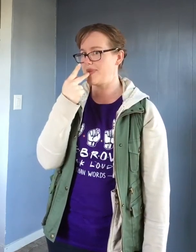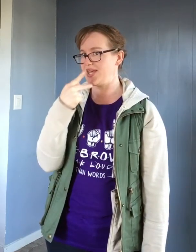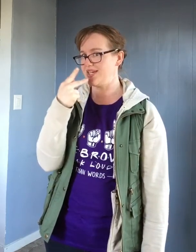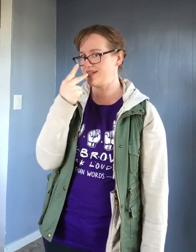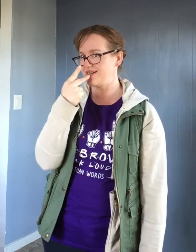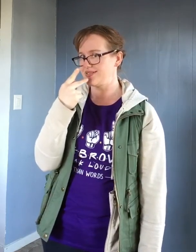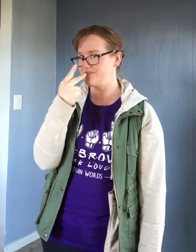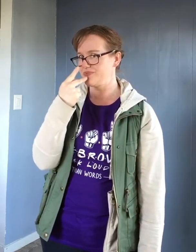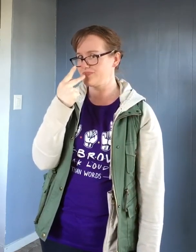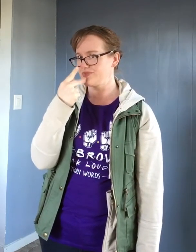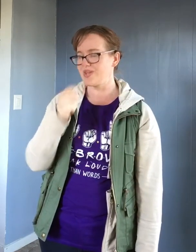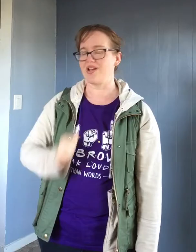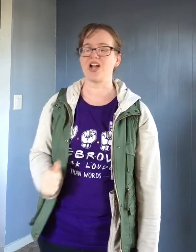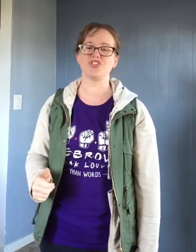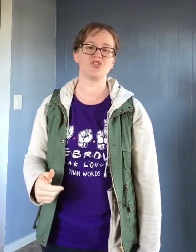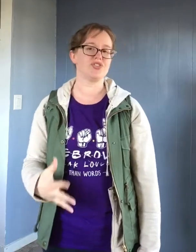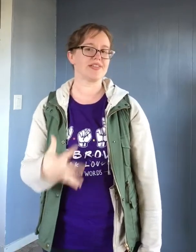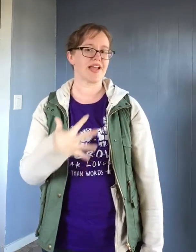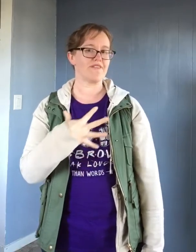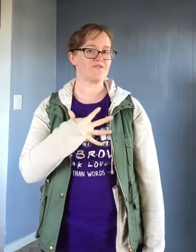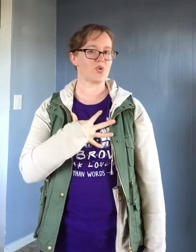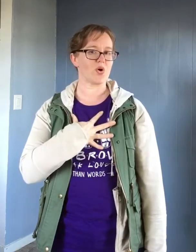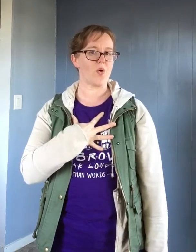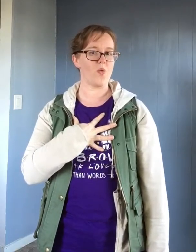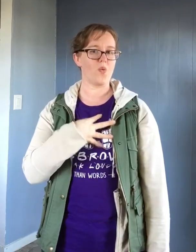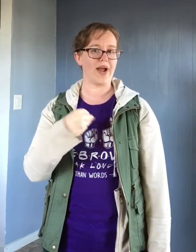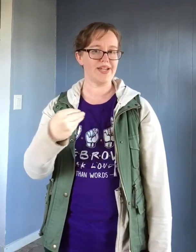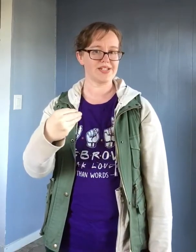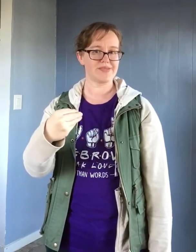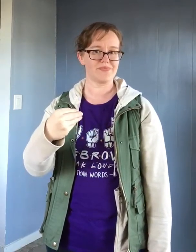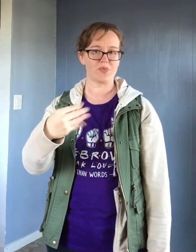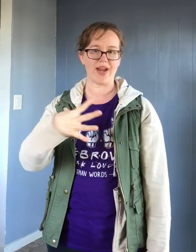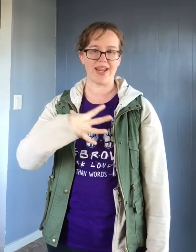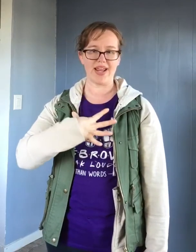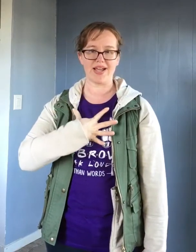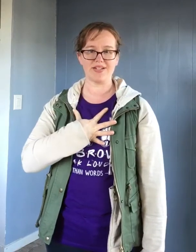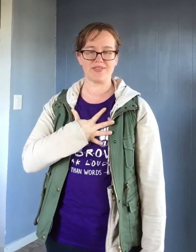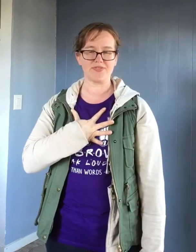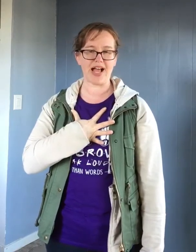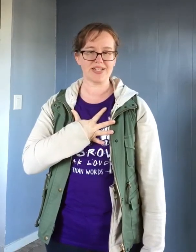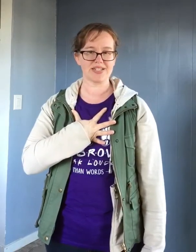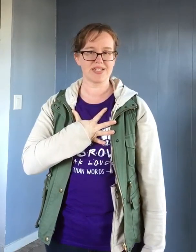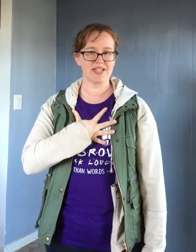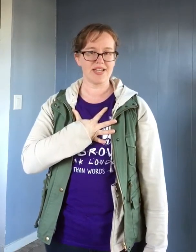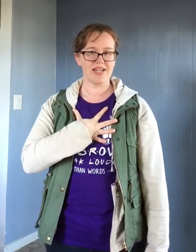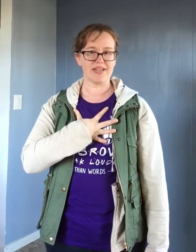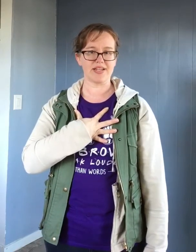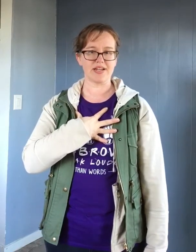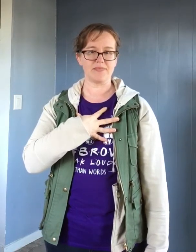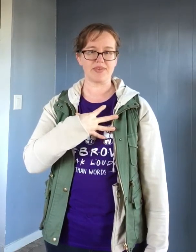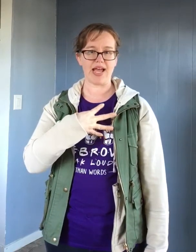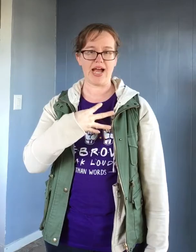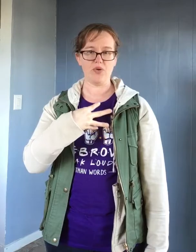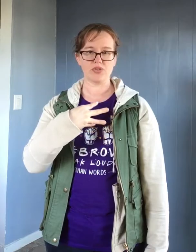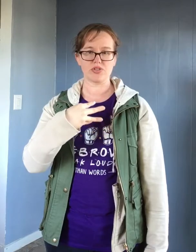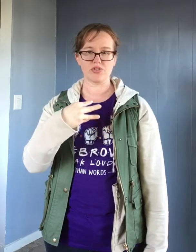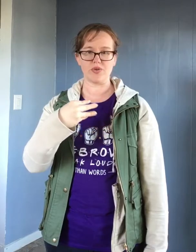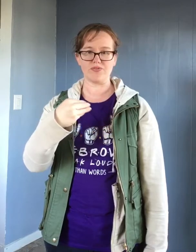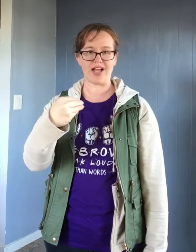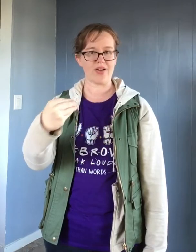Pink. I showed you the sign for white. Right hand is flat. And then comes out to a flat